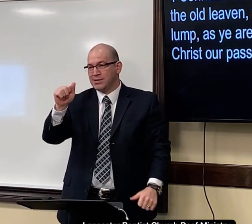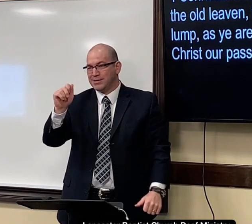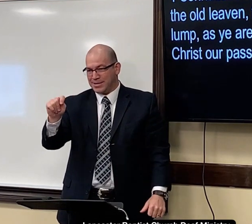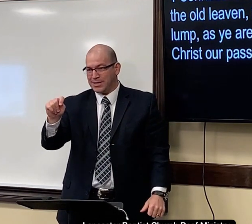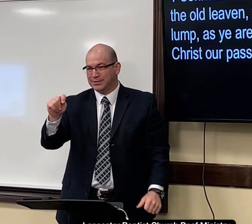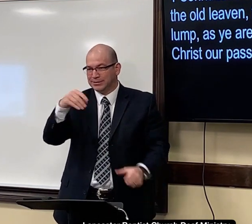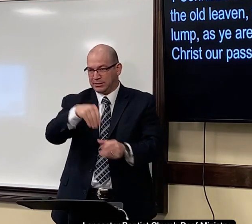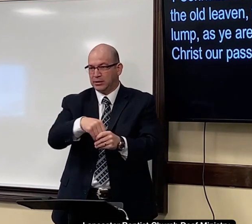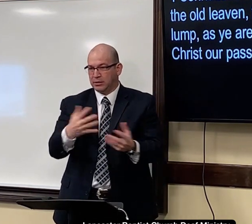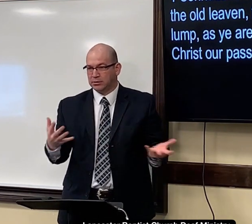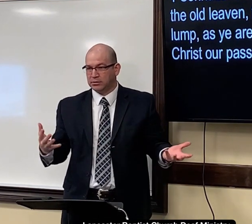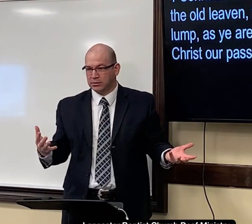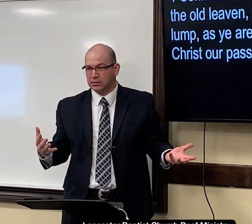bread with yeast in it